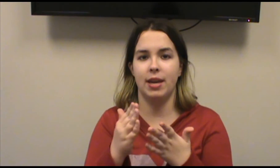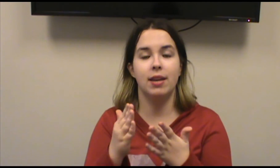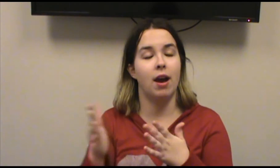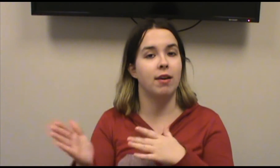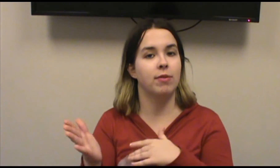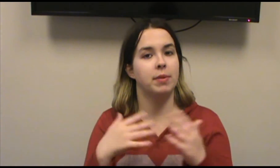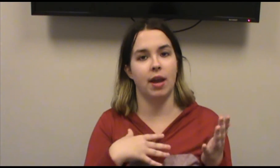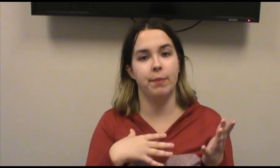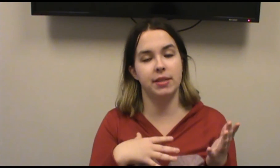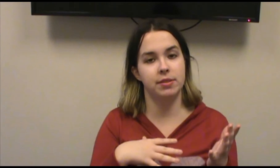it off from the comics.